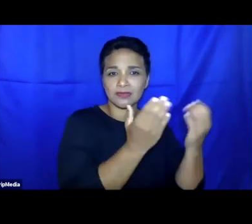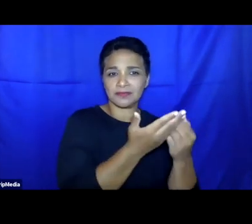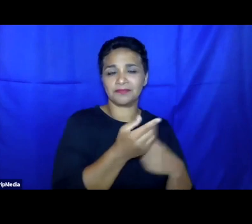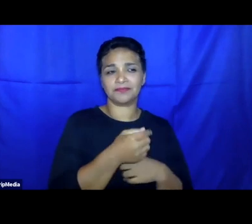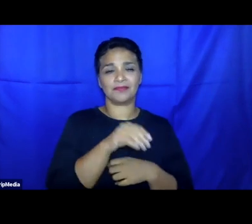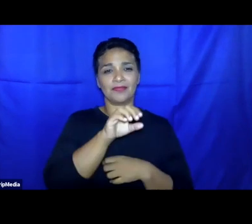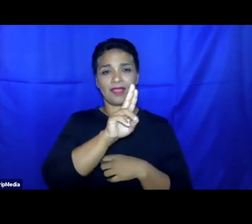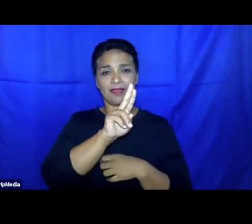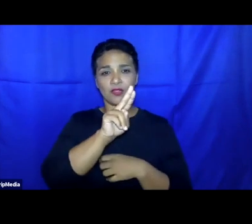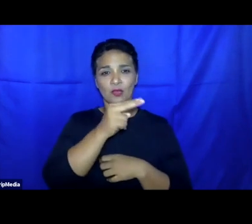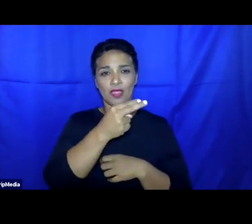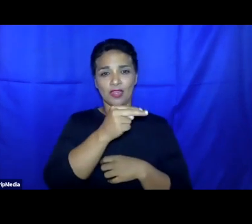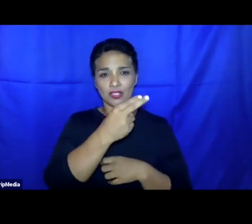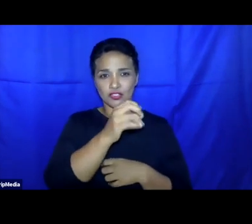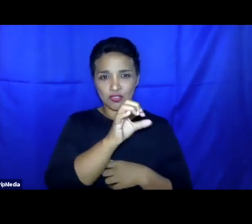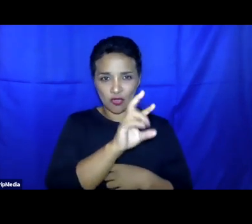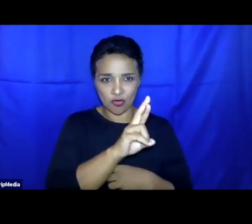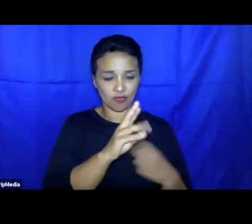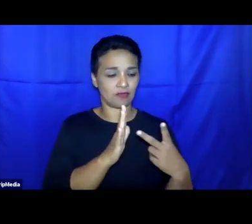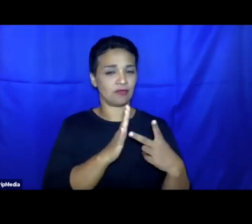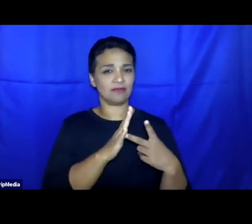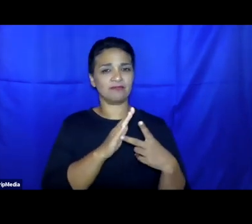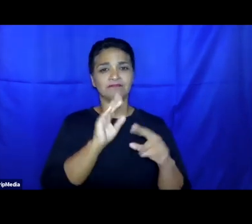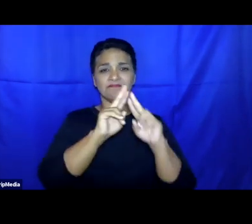as well as international and national NGOs as implementing partners.